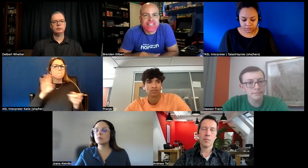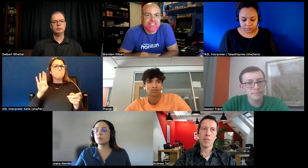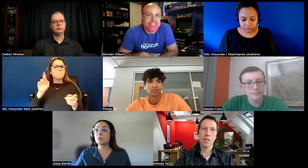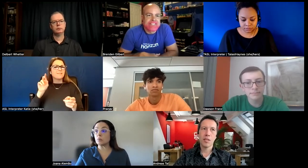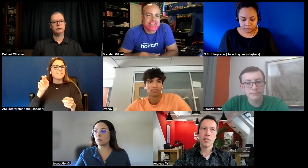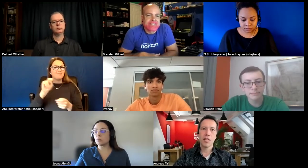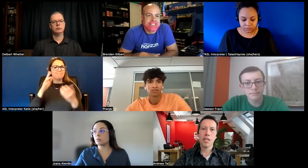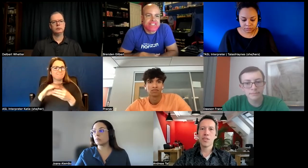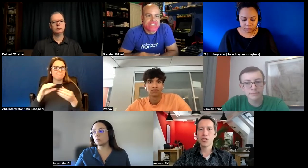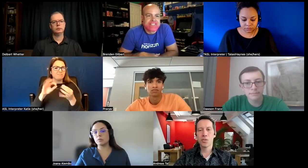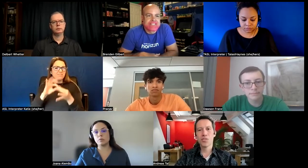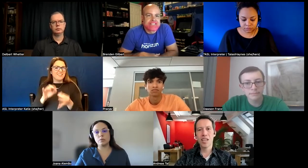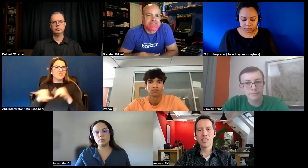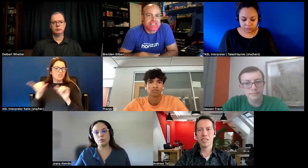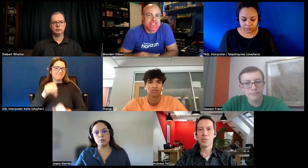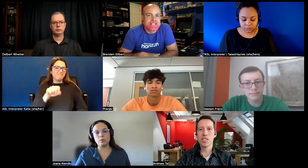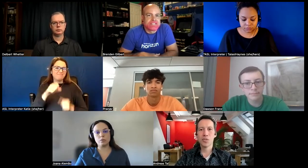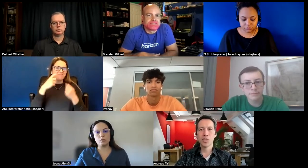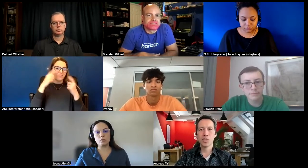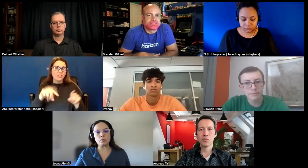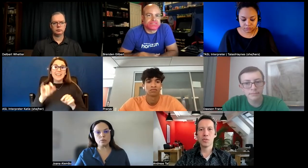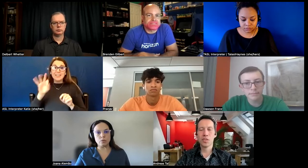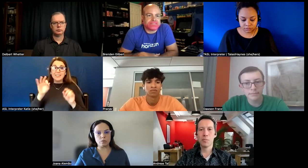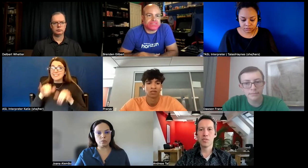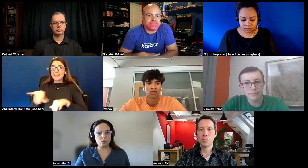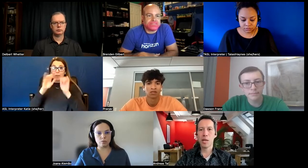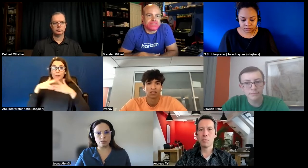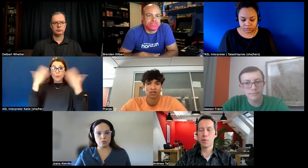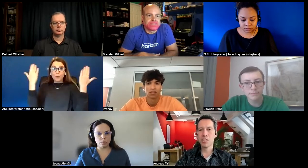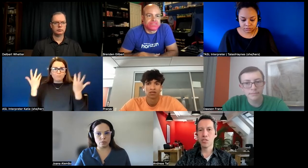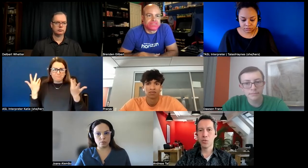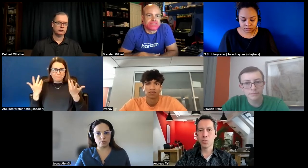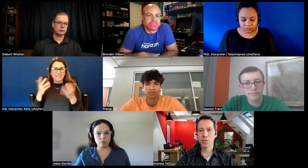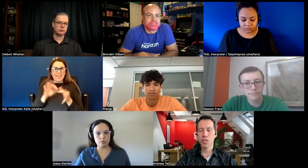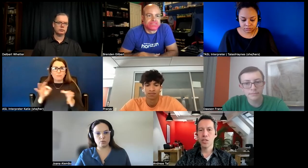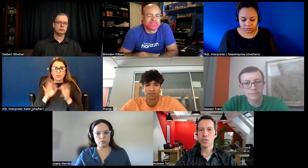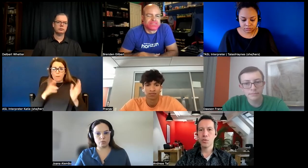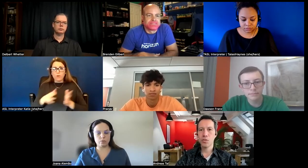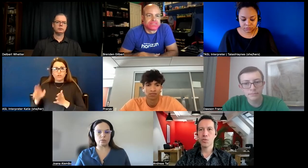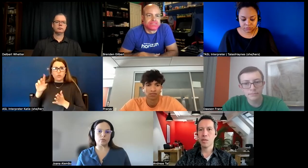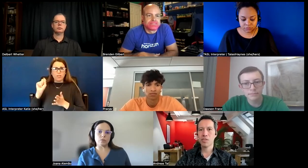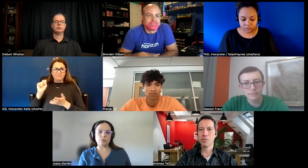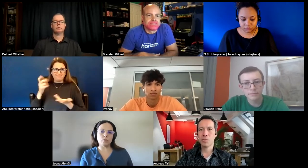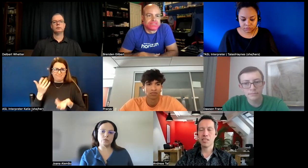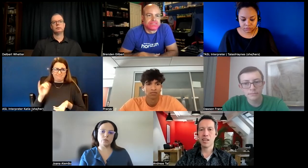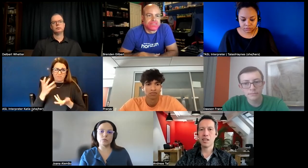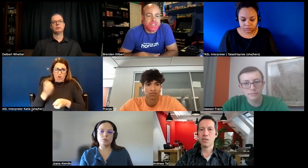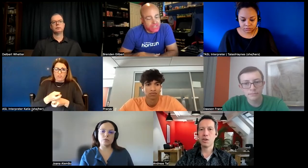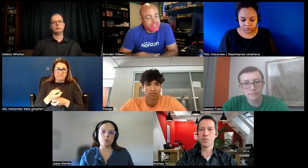if there's no standard it's really difficult for caption preparation tools to do something for xr or offer